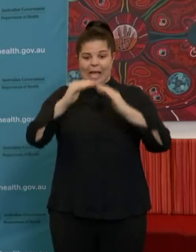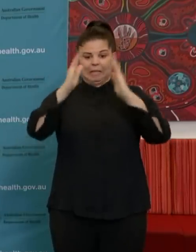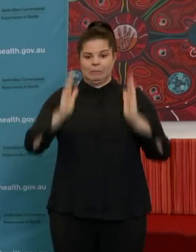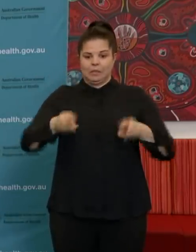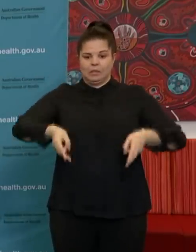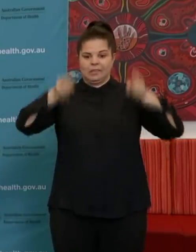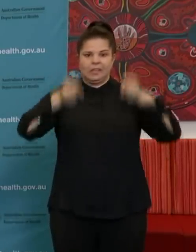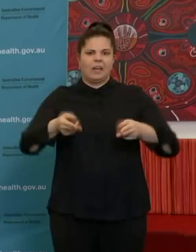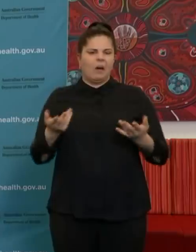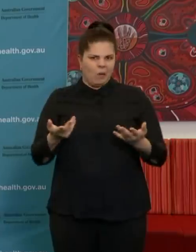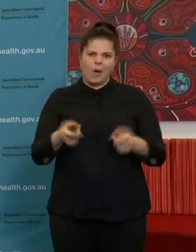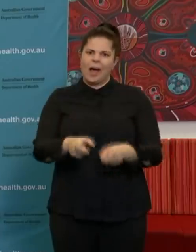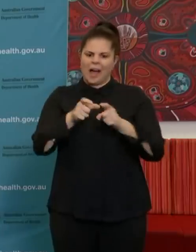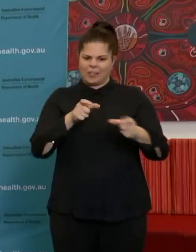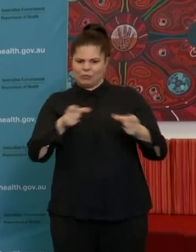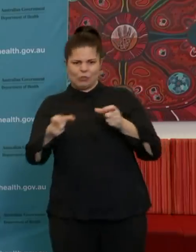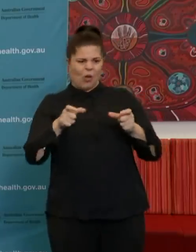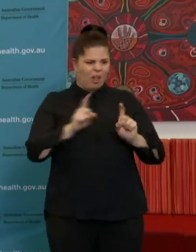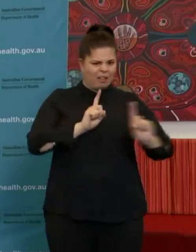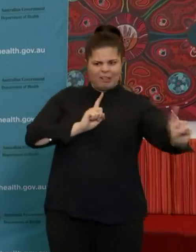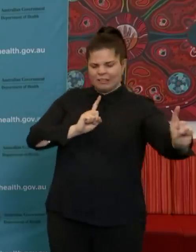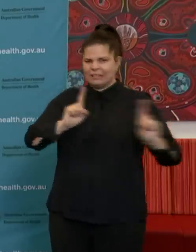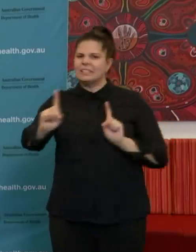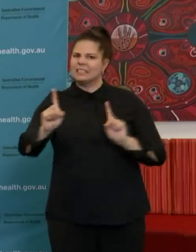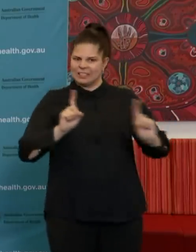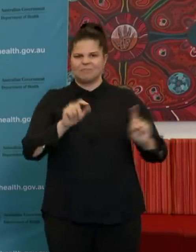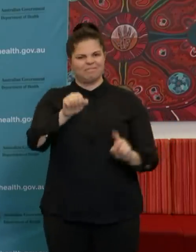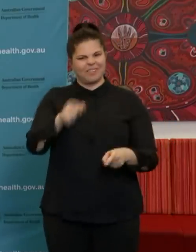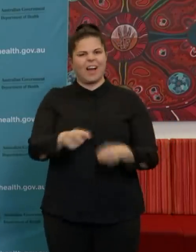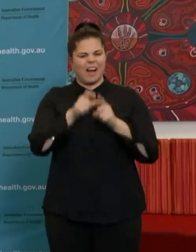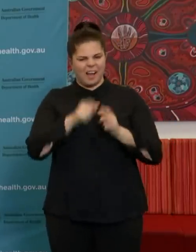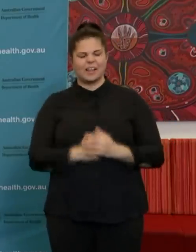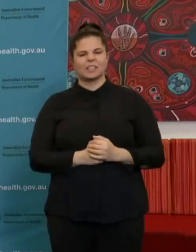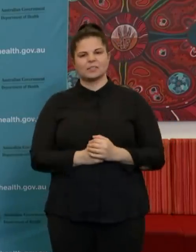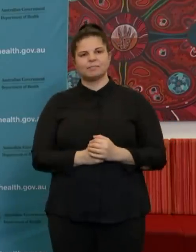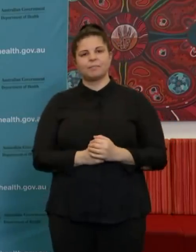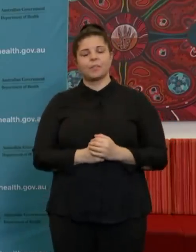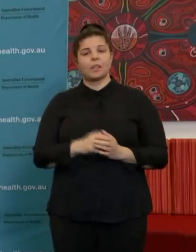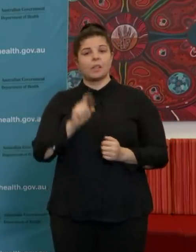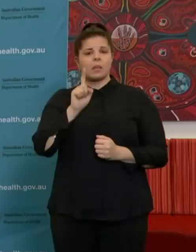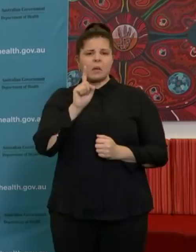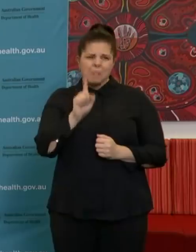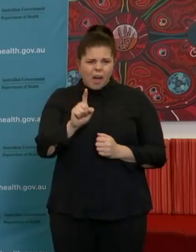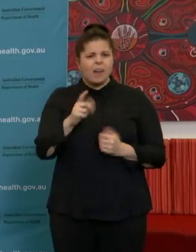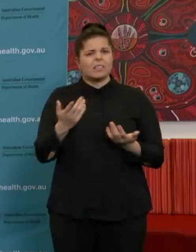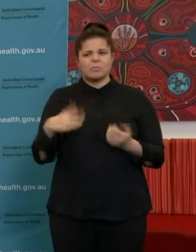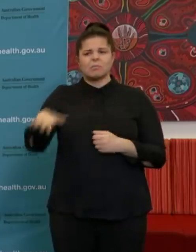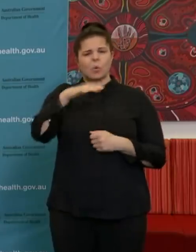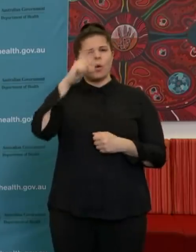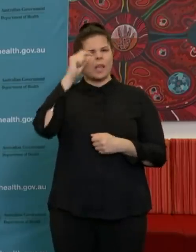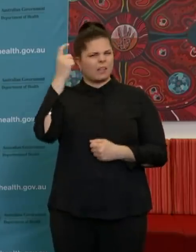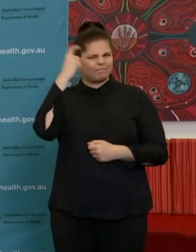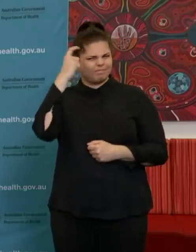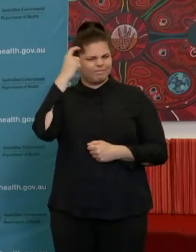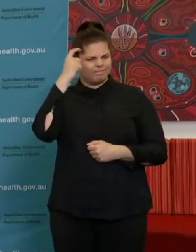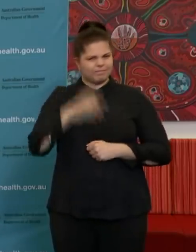challenging to have this social distancing. But there are very practical things that can be done in